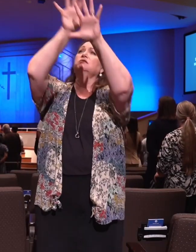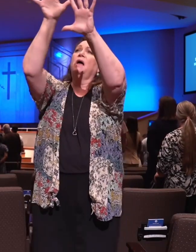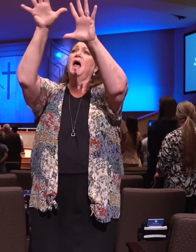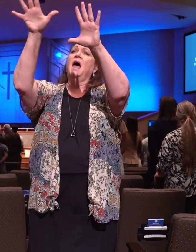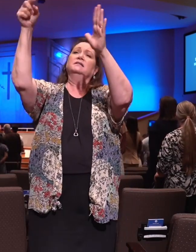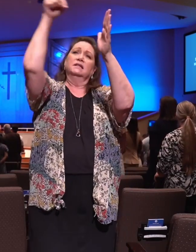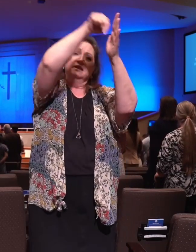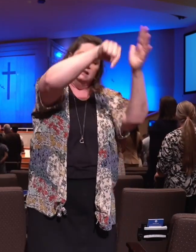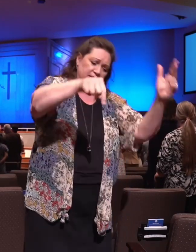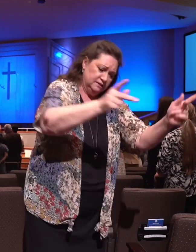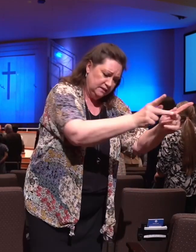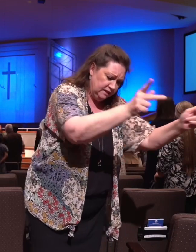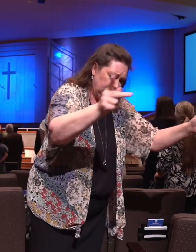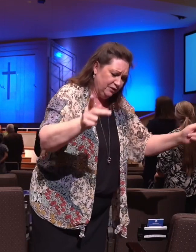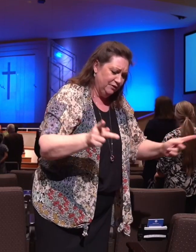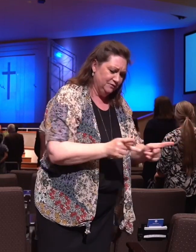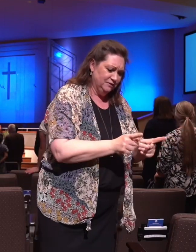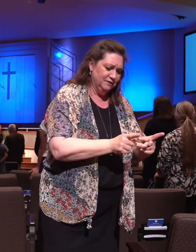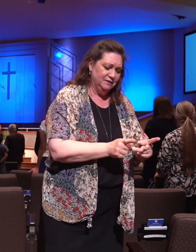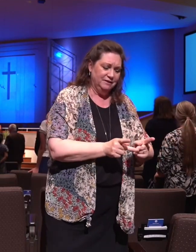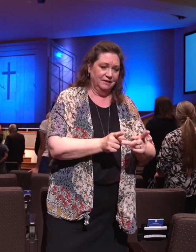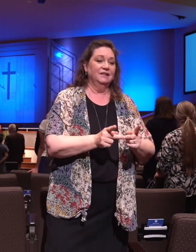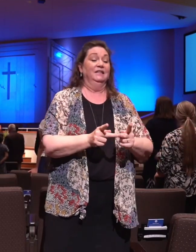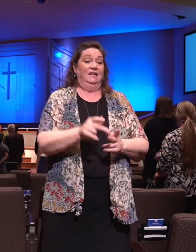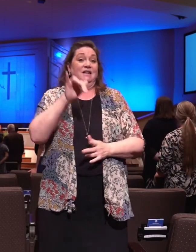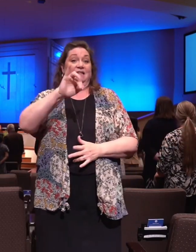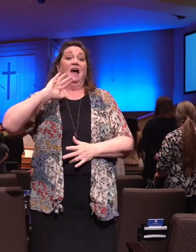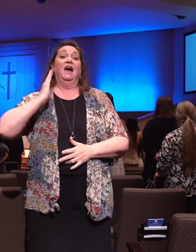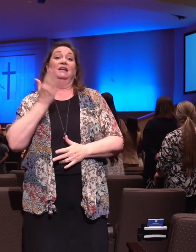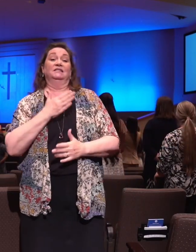gates Is the song of victory